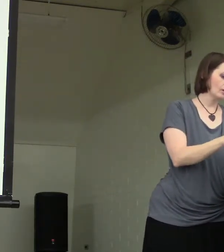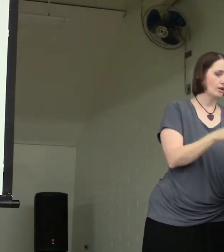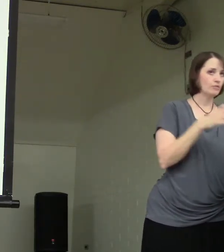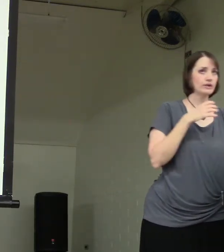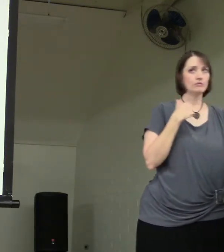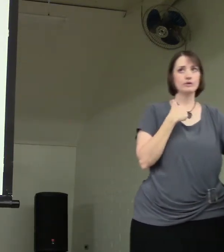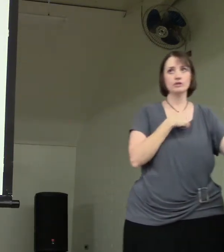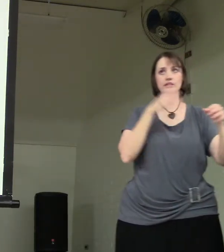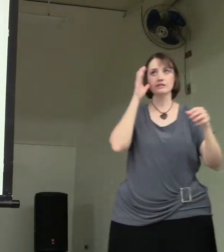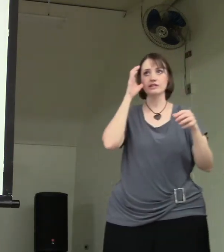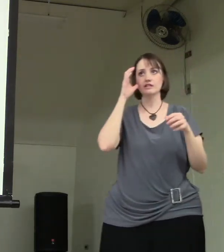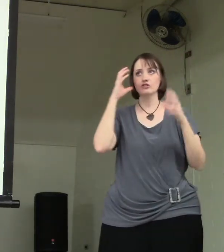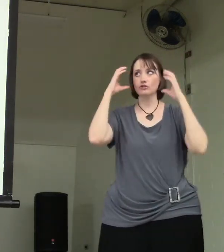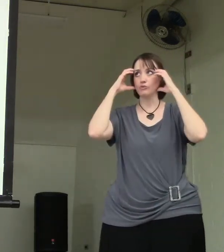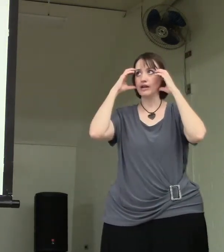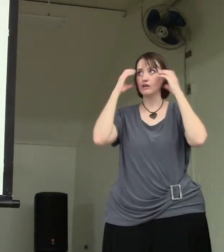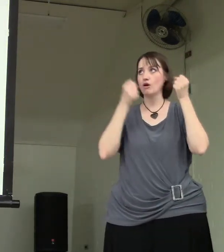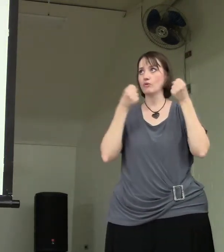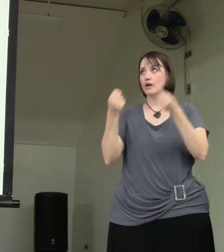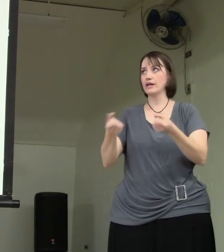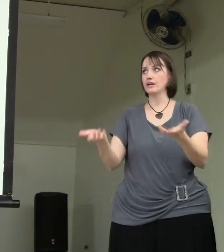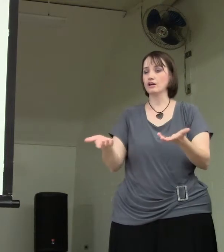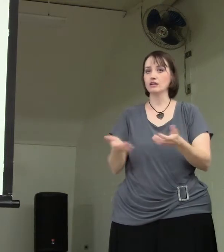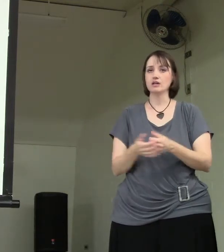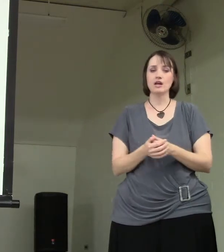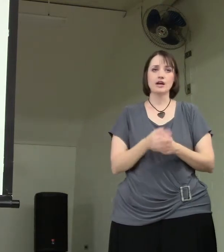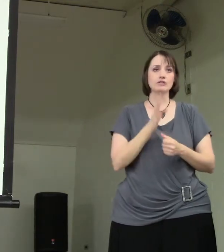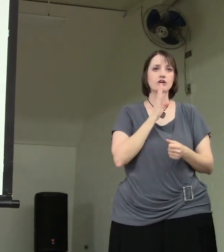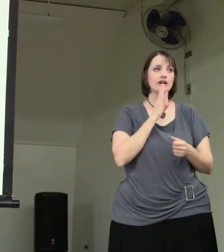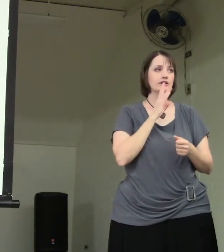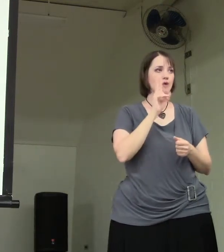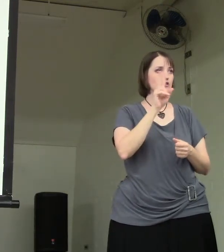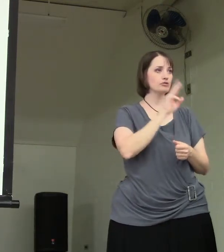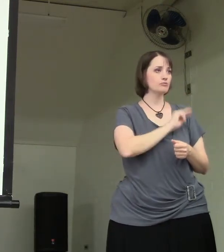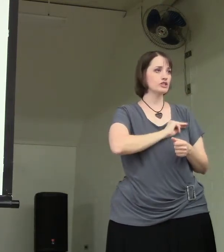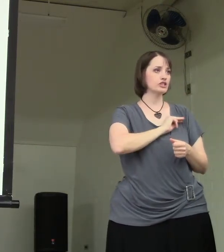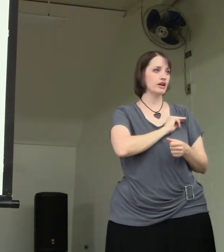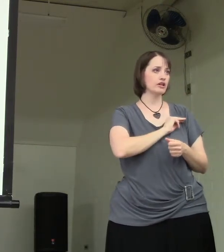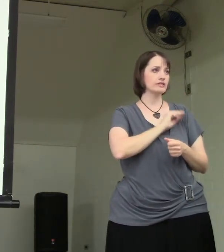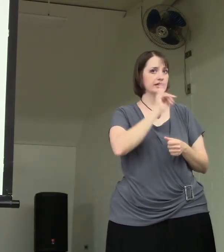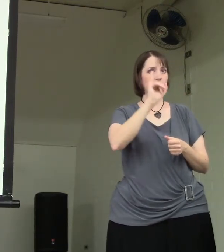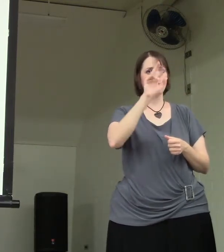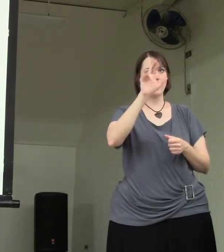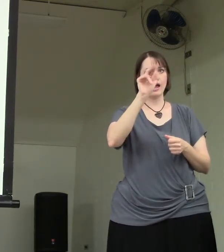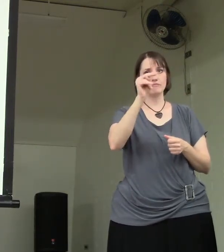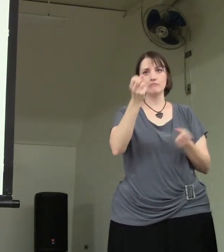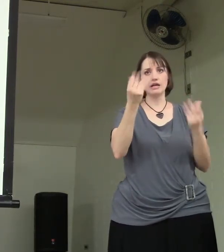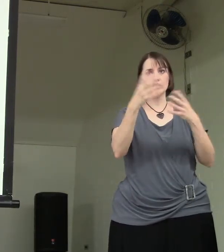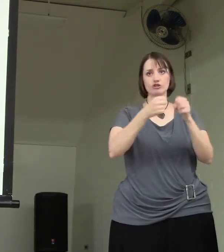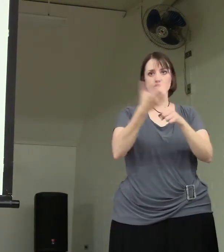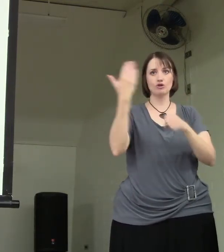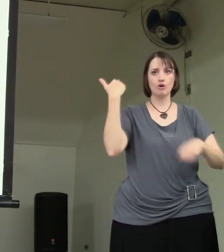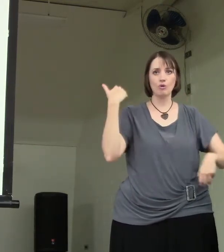We were listening to the radio on the way here. I was talking about two missionaries in Iran many years ago.